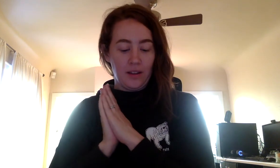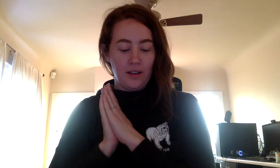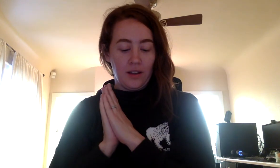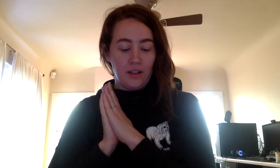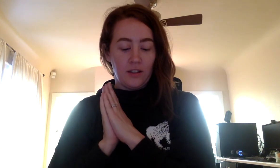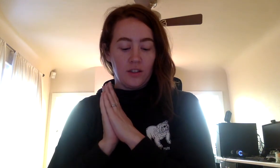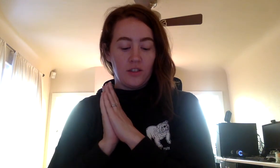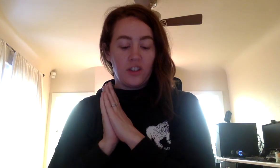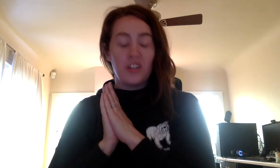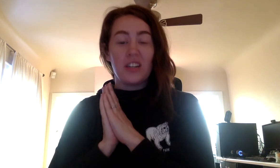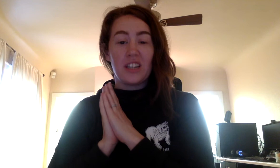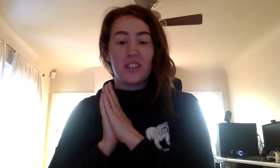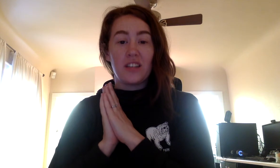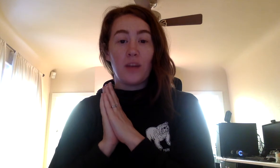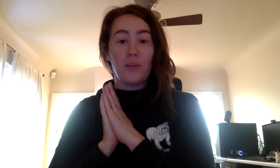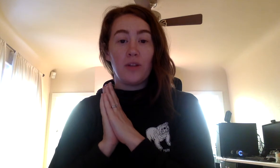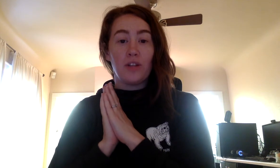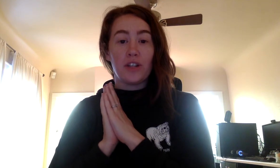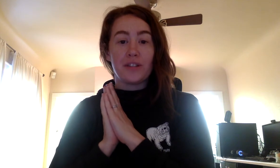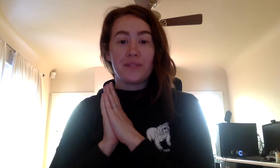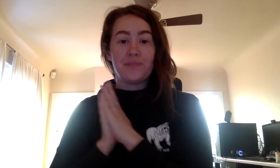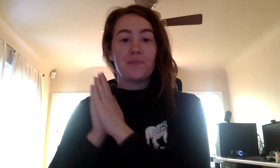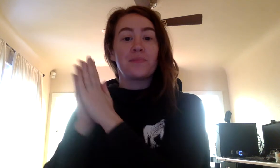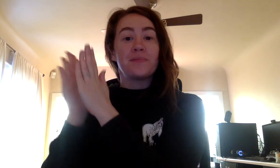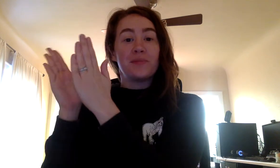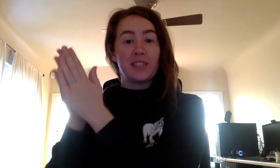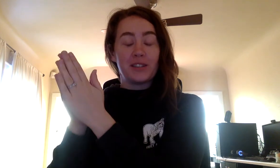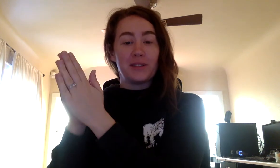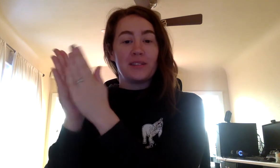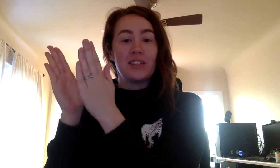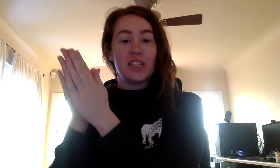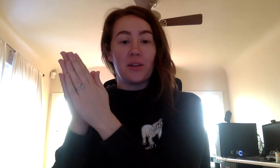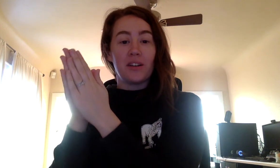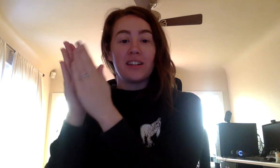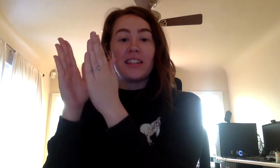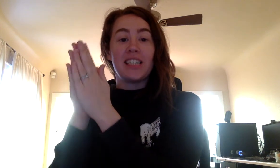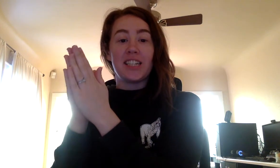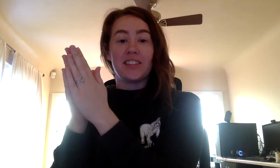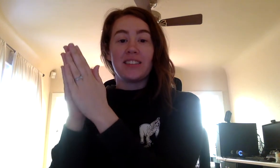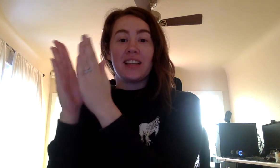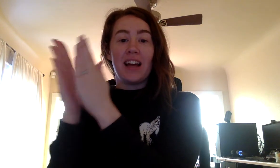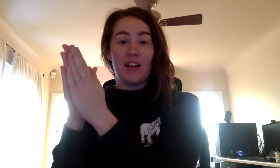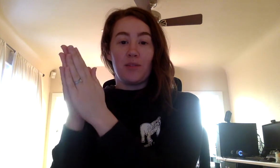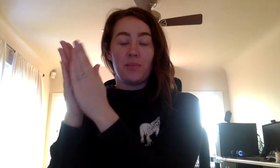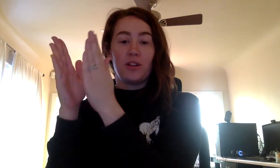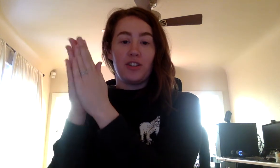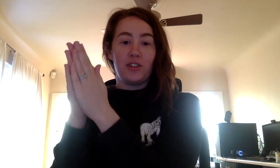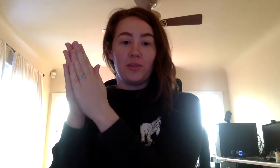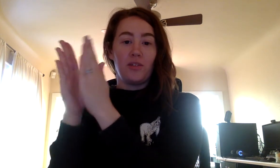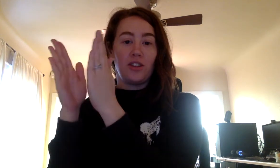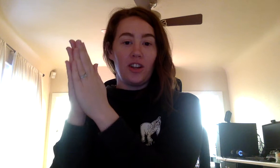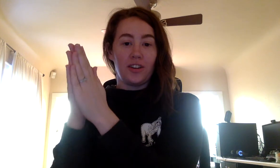Do your ears help you learn? Do your ears help you learn?